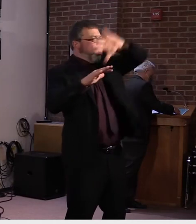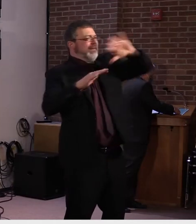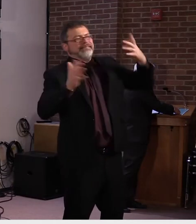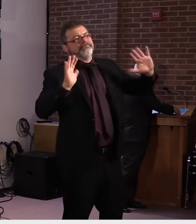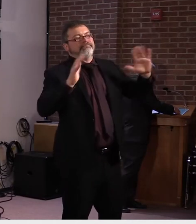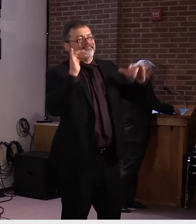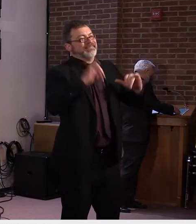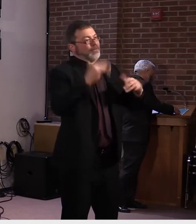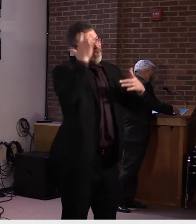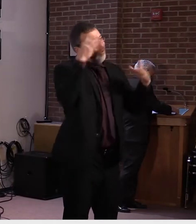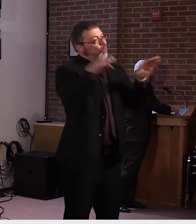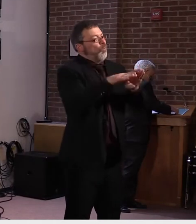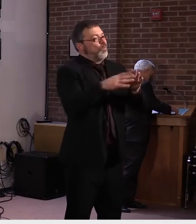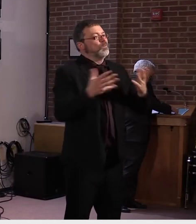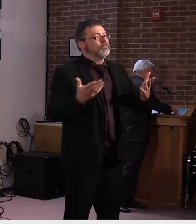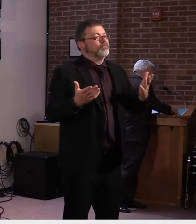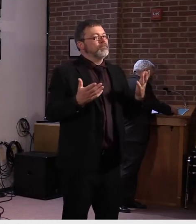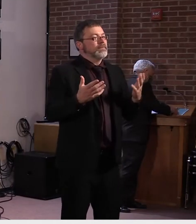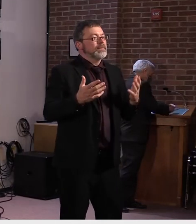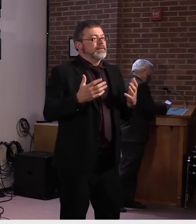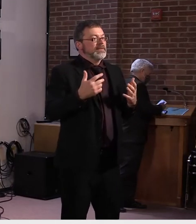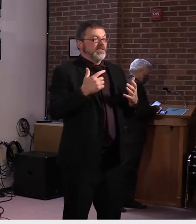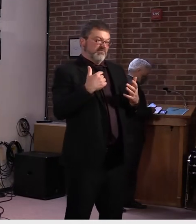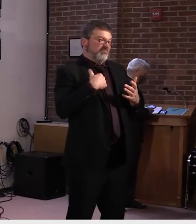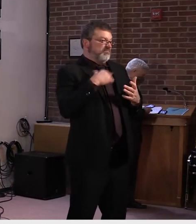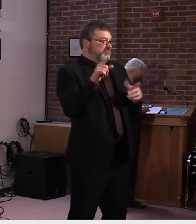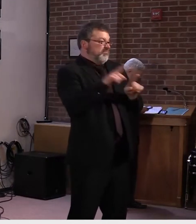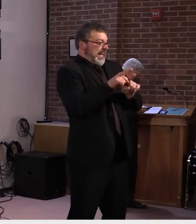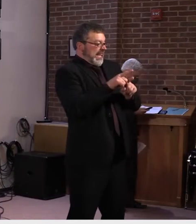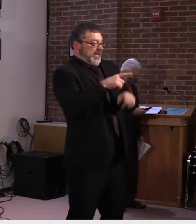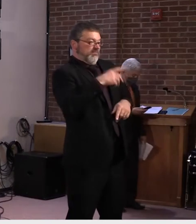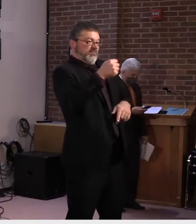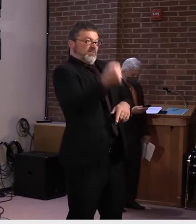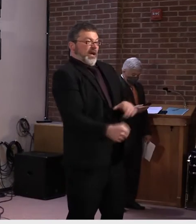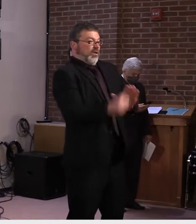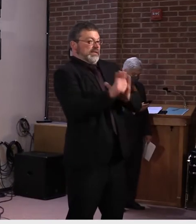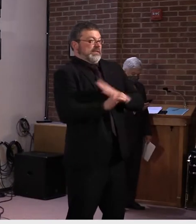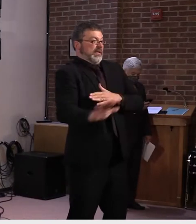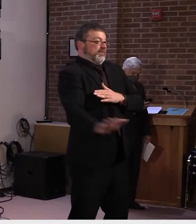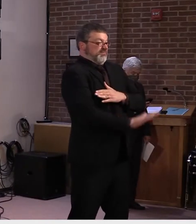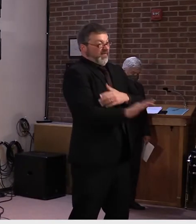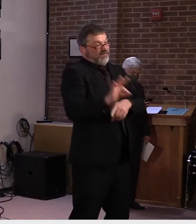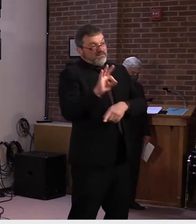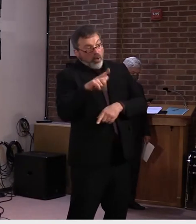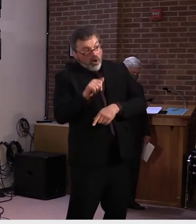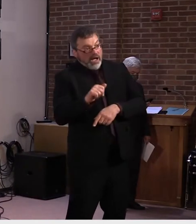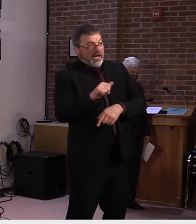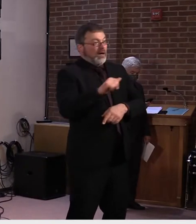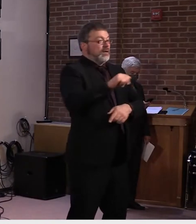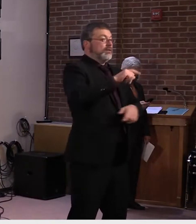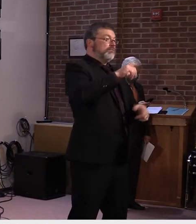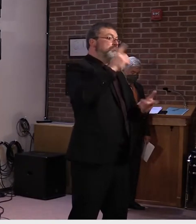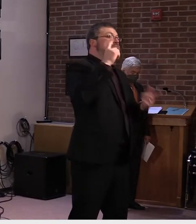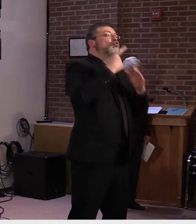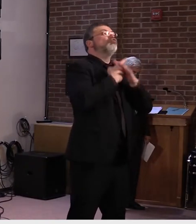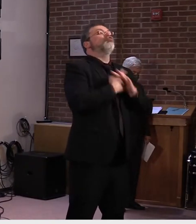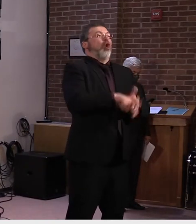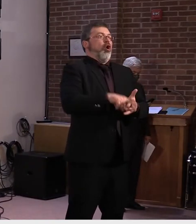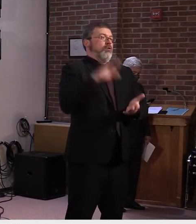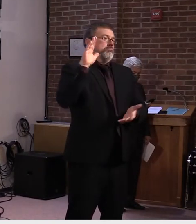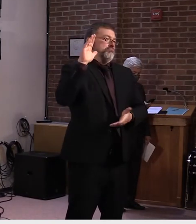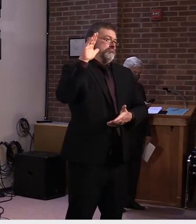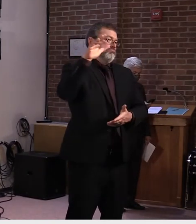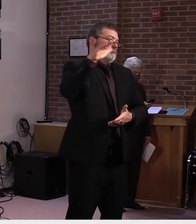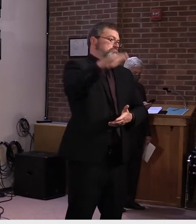the Sun Belt, Florida in particular, their number of cases has been reduced over the last week or so. That's good news.